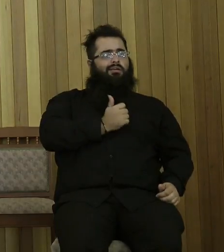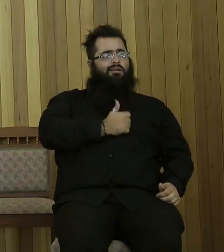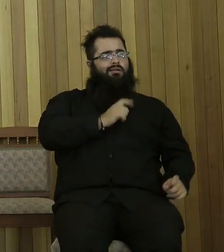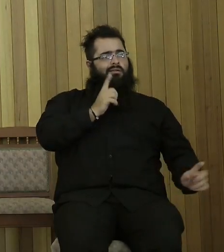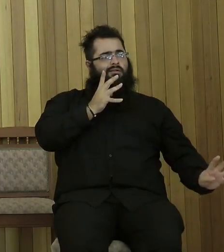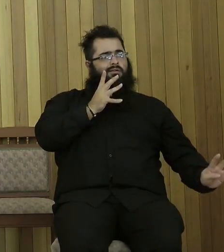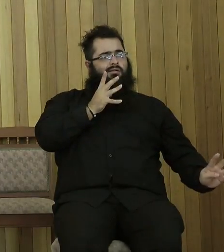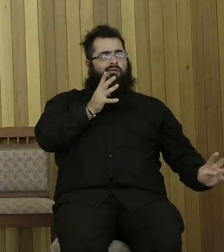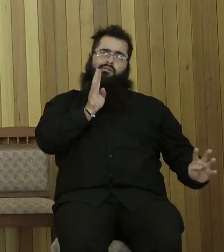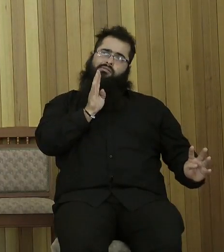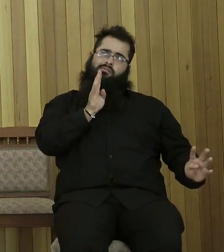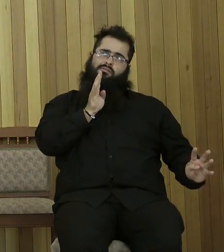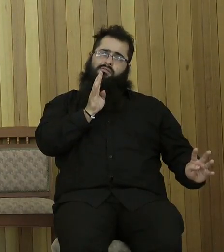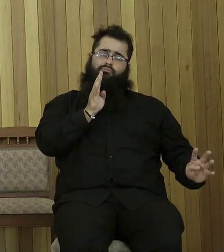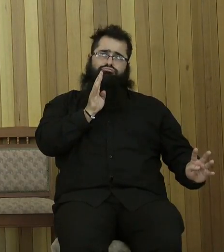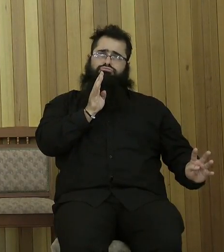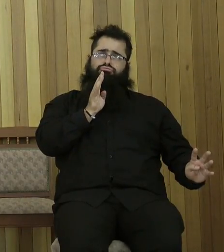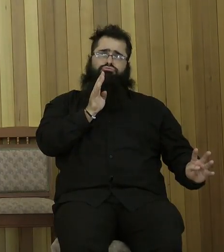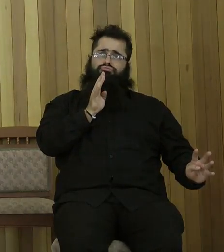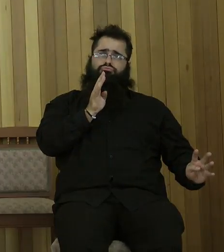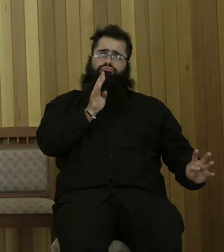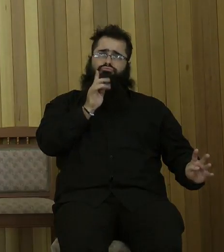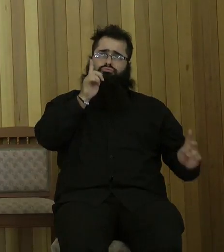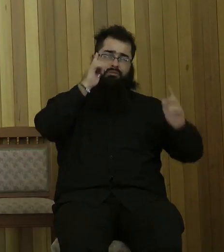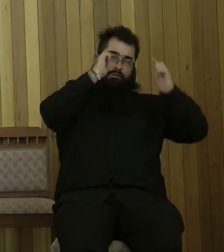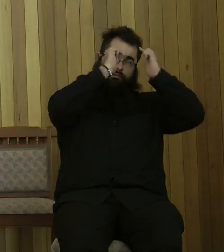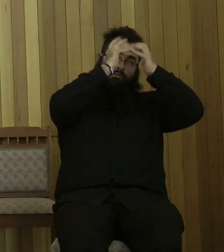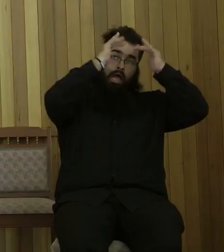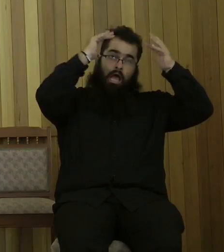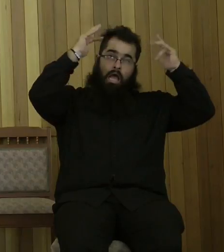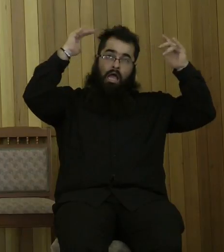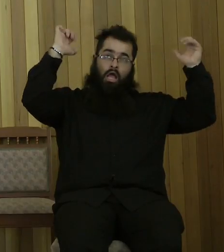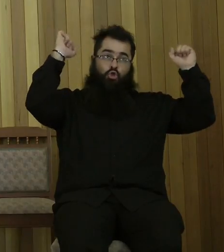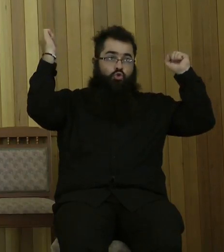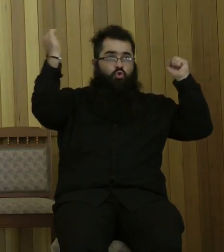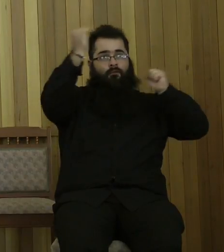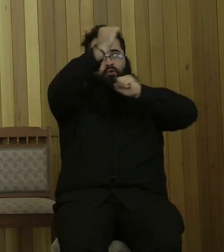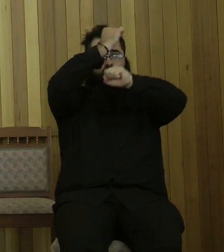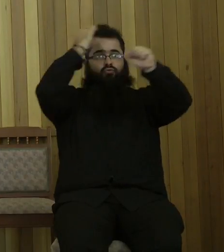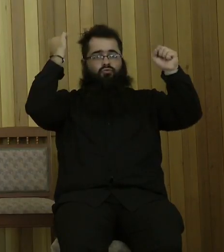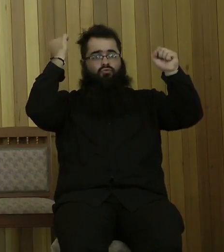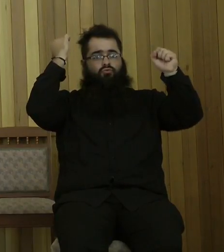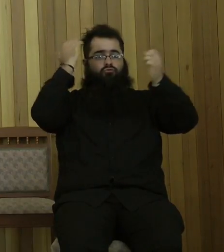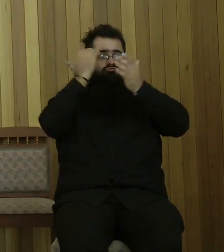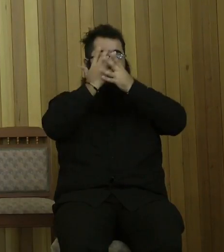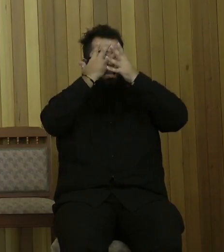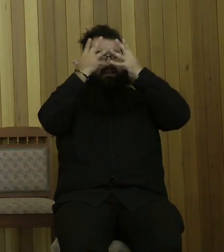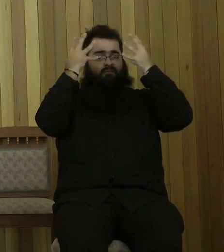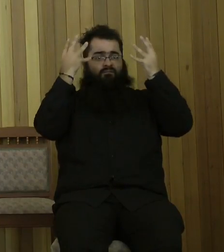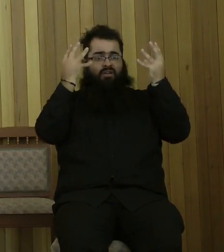and you know that in contrast to all the stars, all the universe that you can see, swirling up around there, swirling around